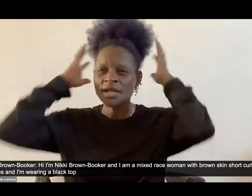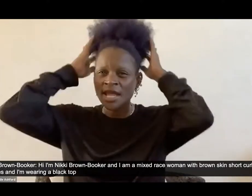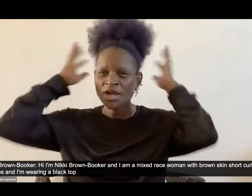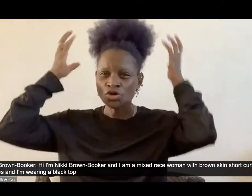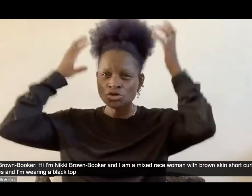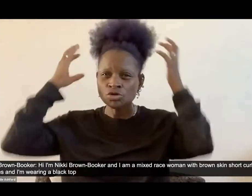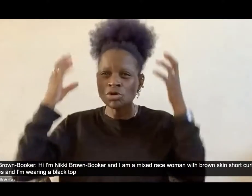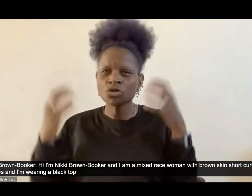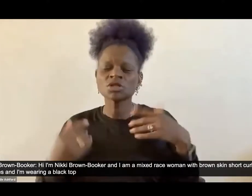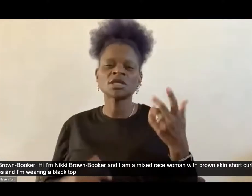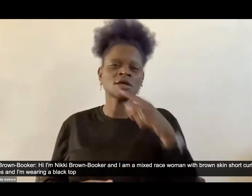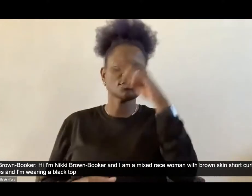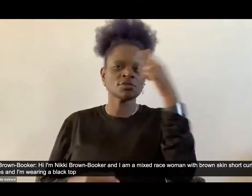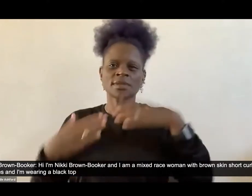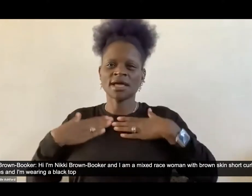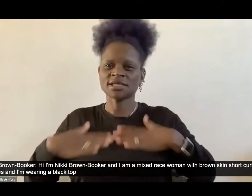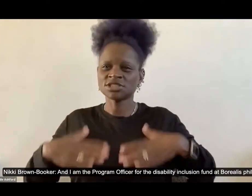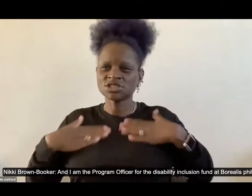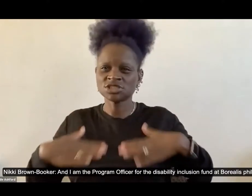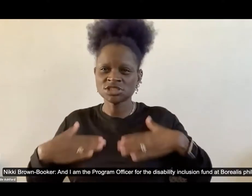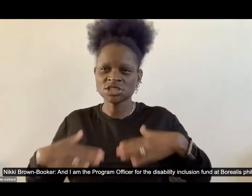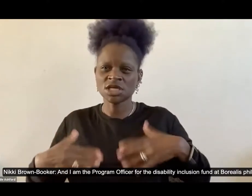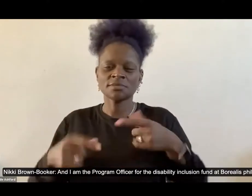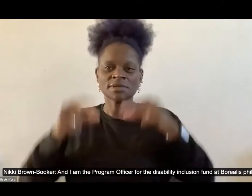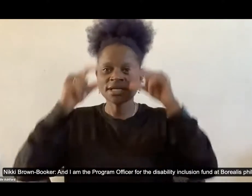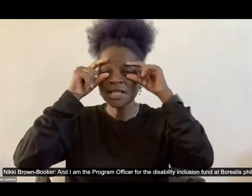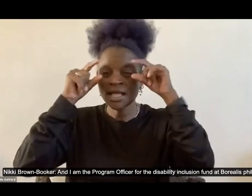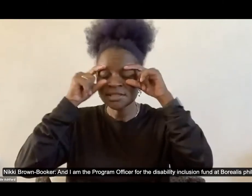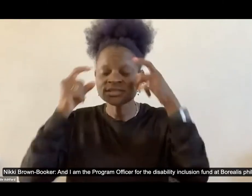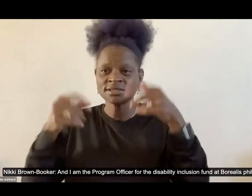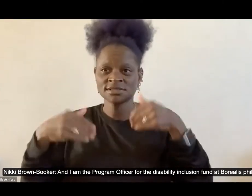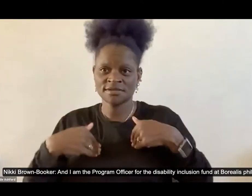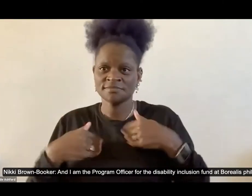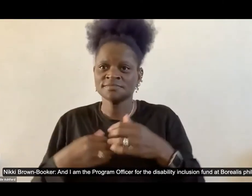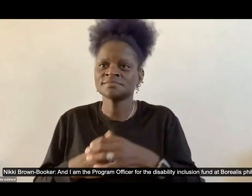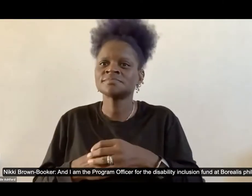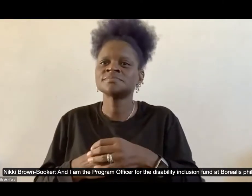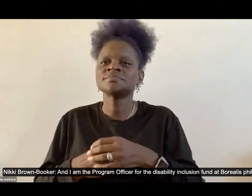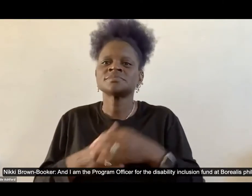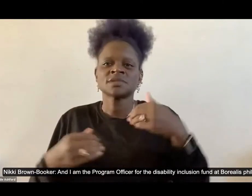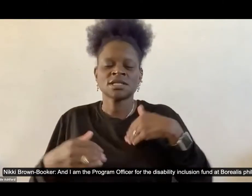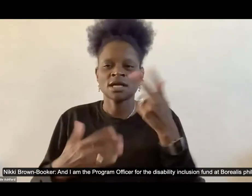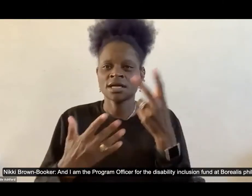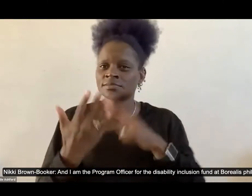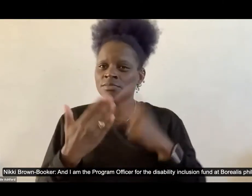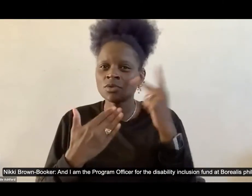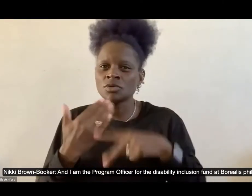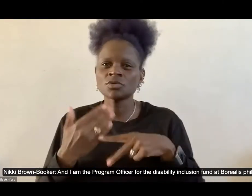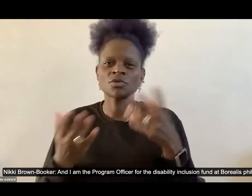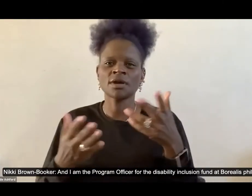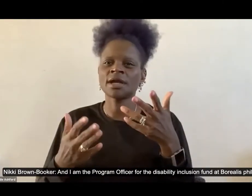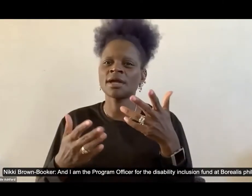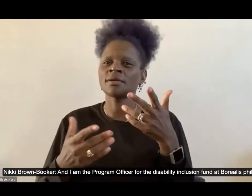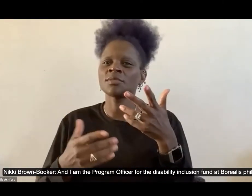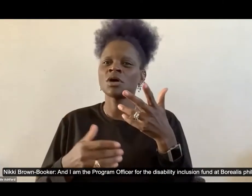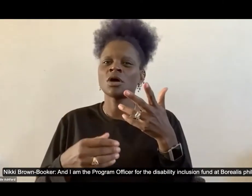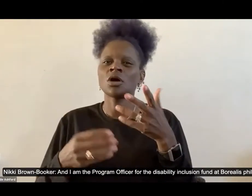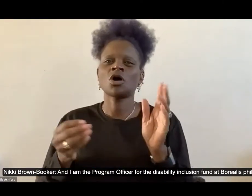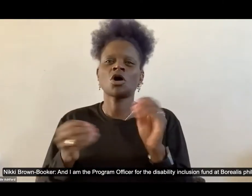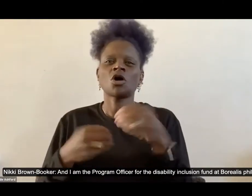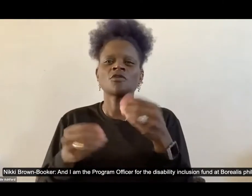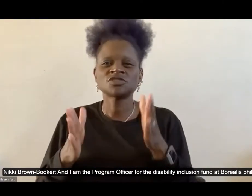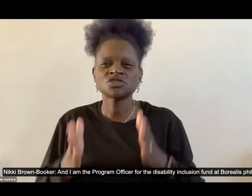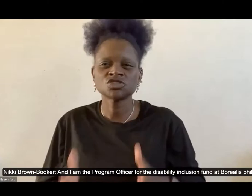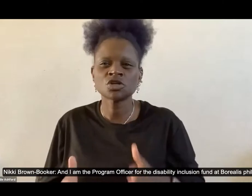a black top. And I am the program officer for the disability inclusion fund at Borealis